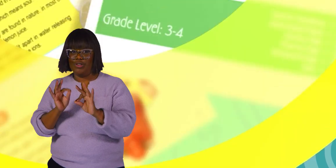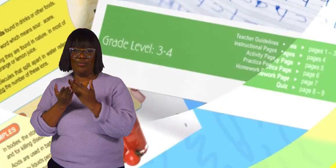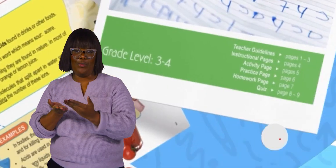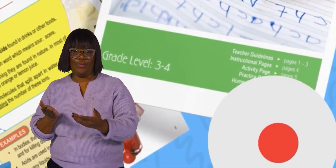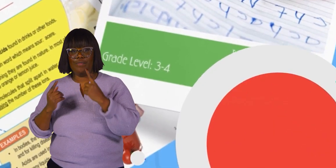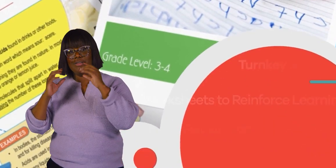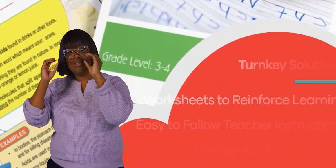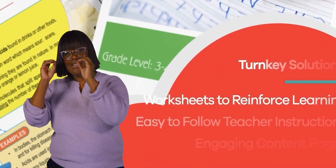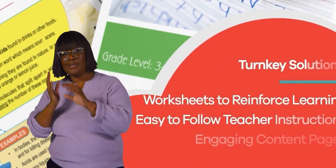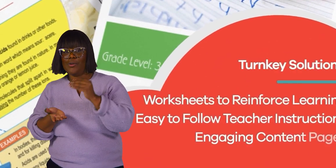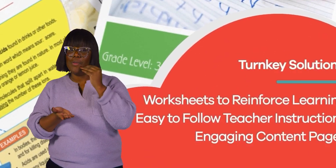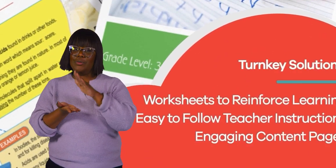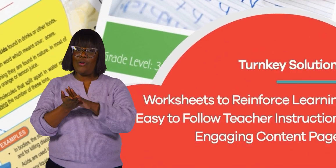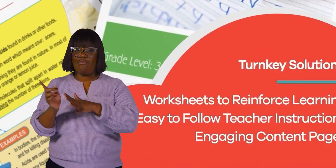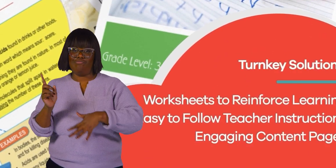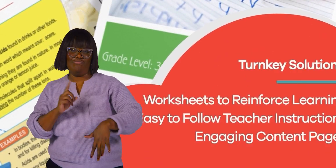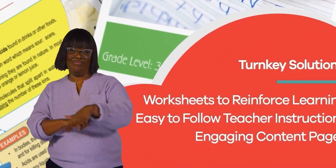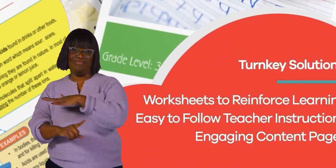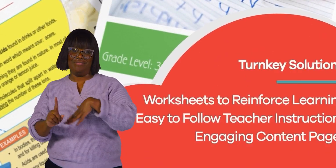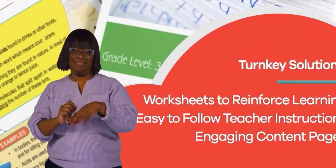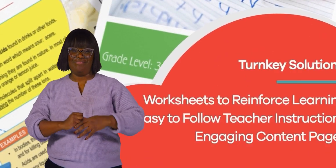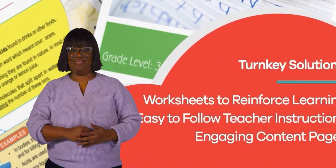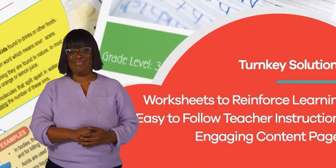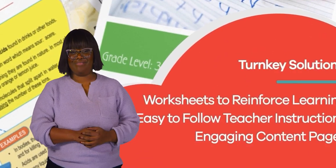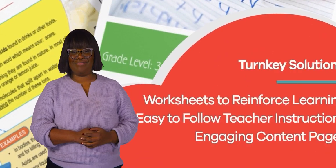and turnkey solutions for teachers and homeschoolers.